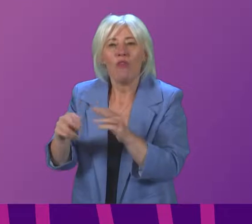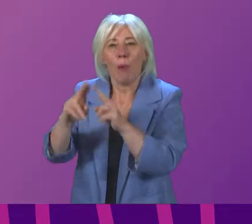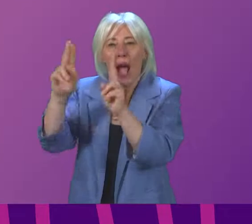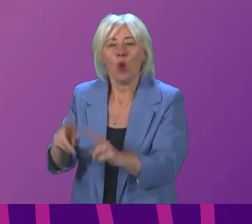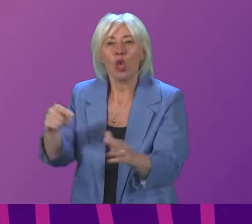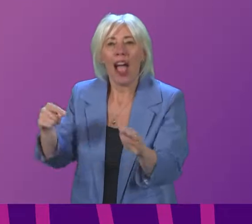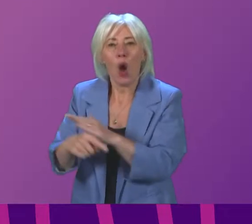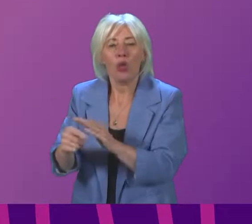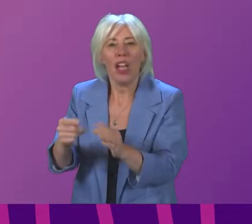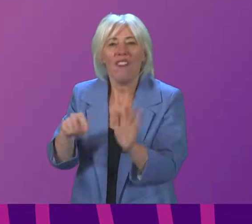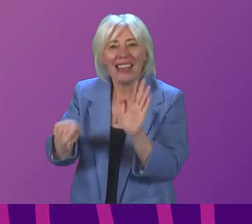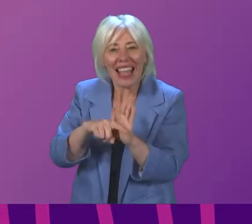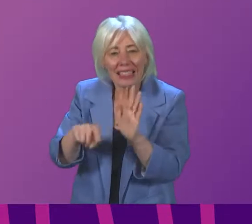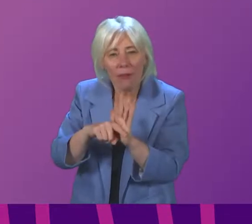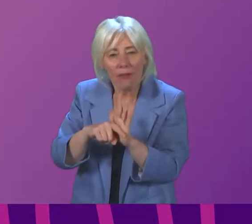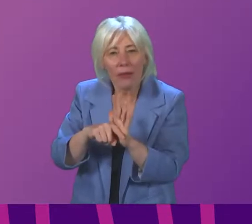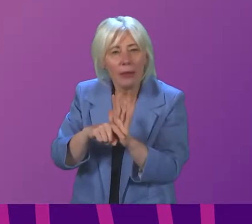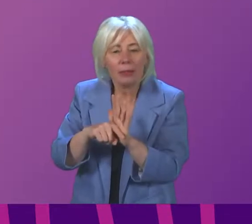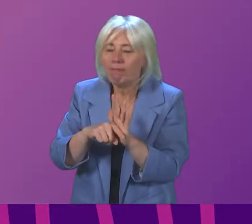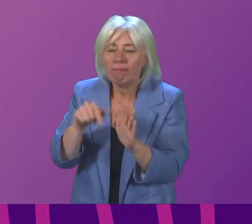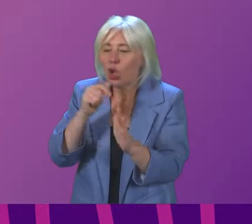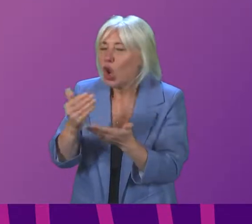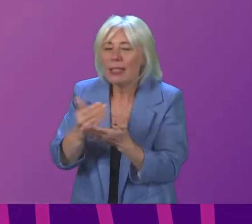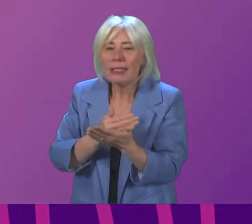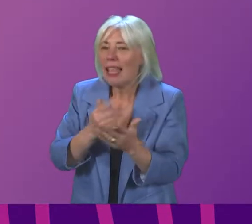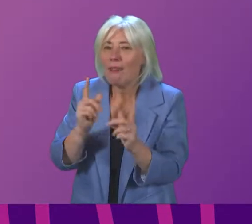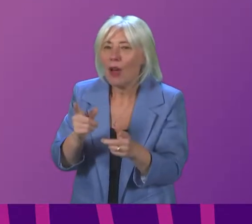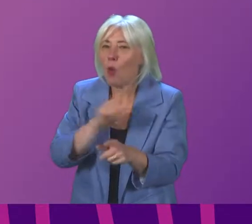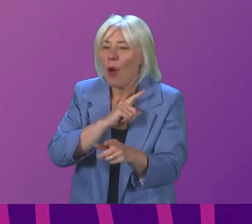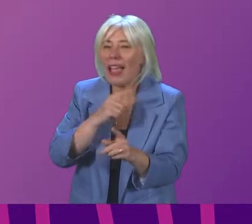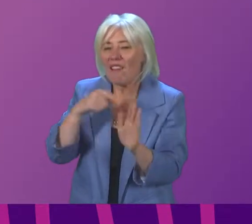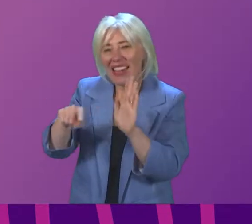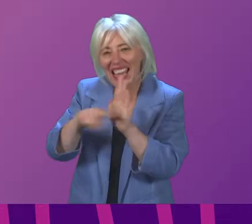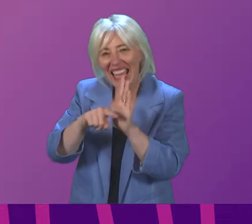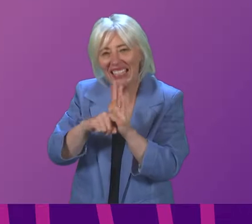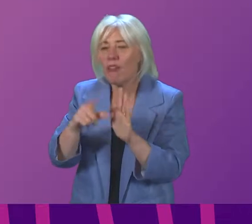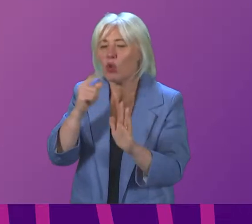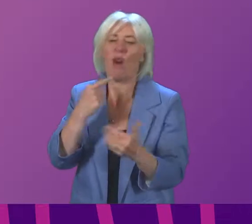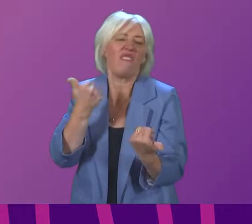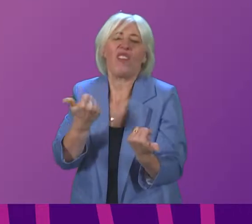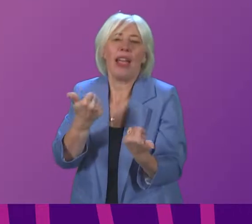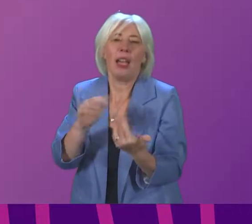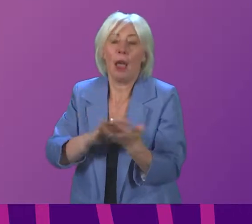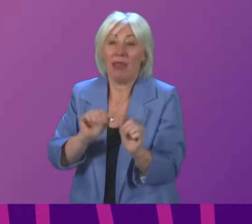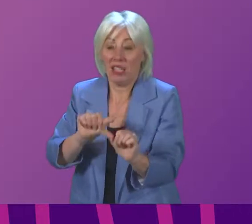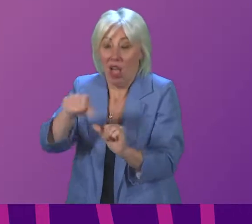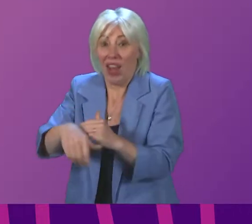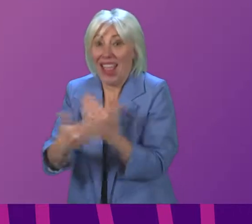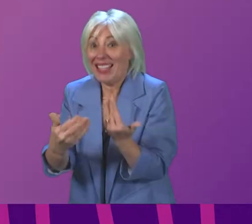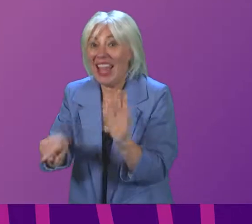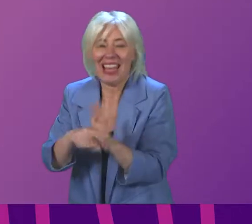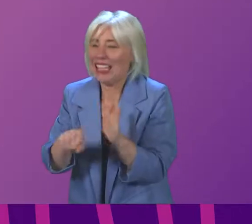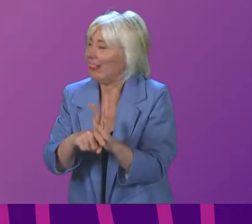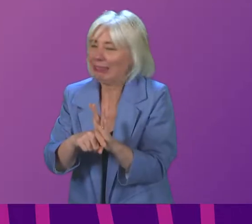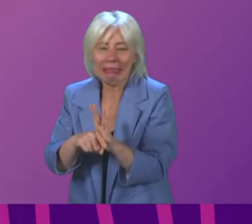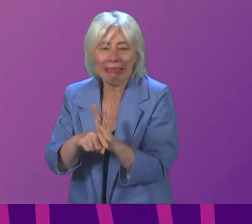when they test negative is not as safe as it could be, because testing negative one day with this virus does not mean you will test negative the next day. That